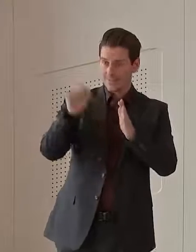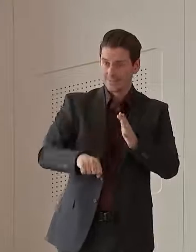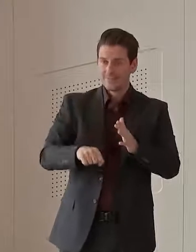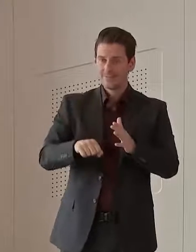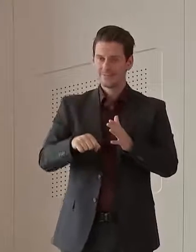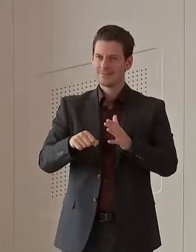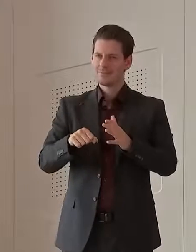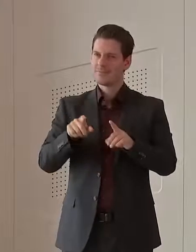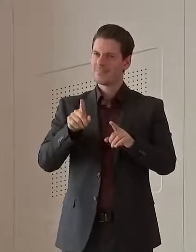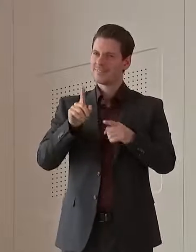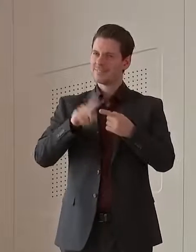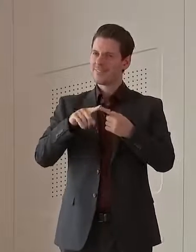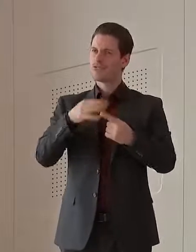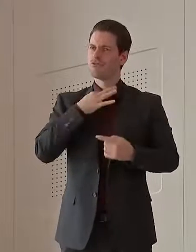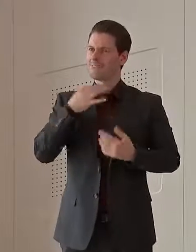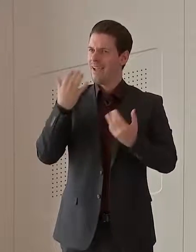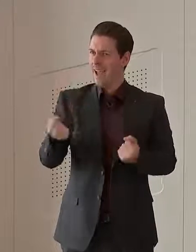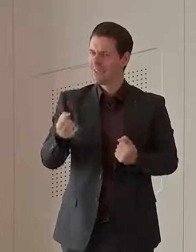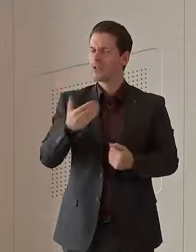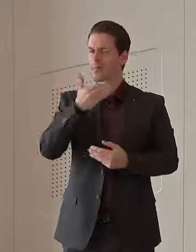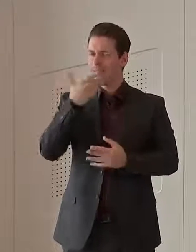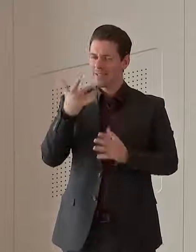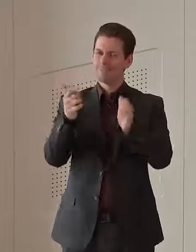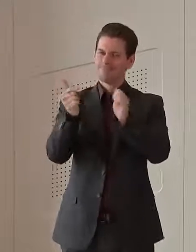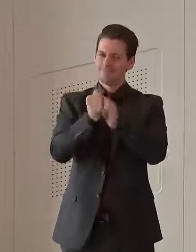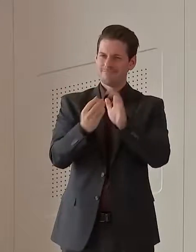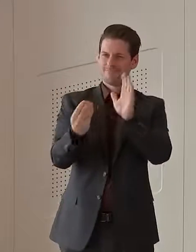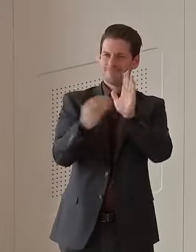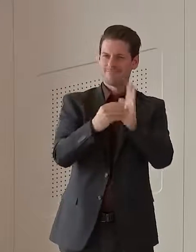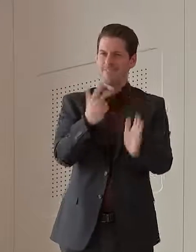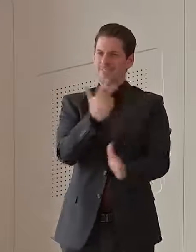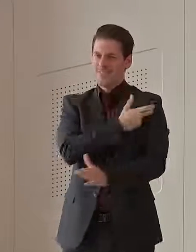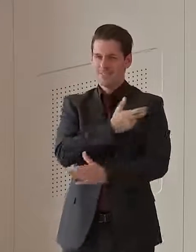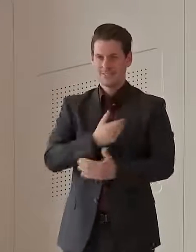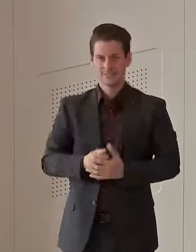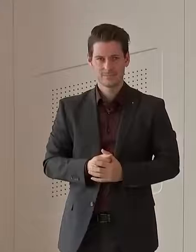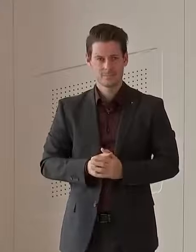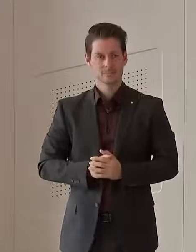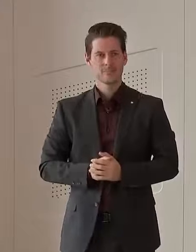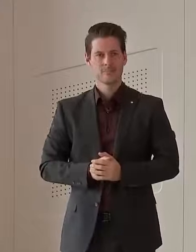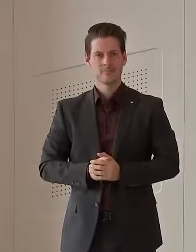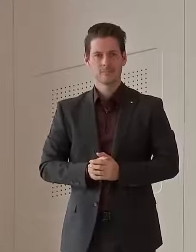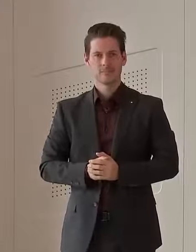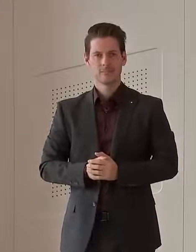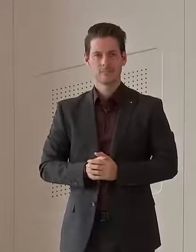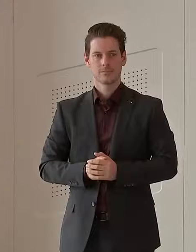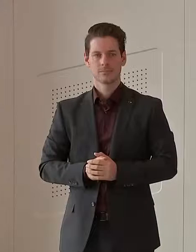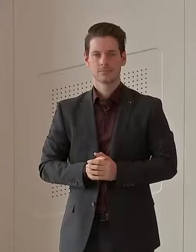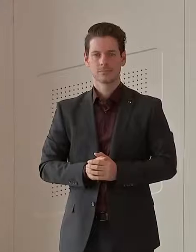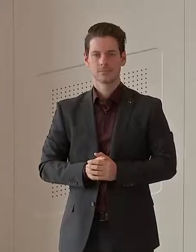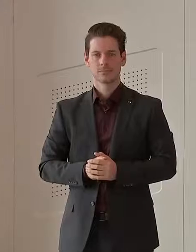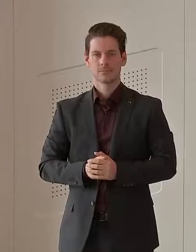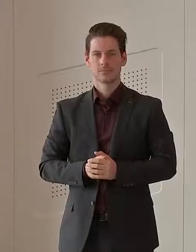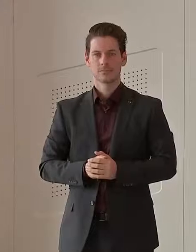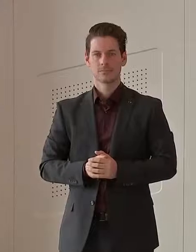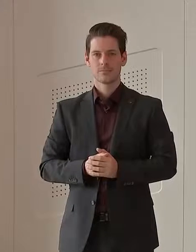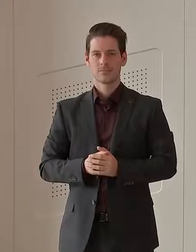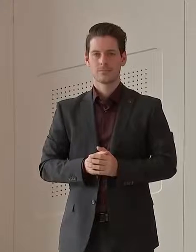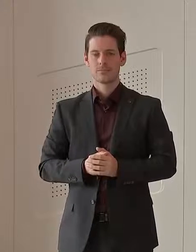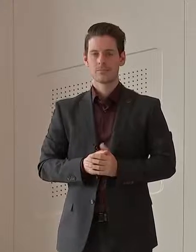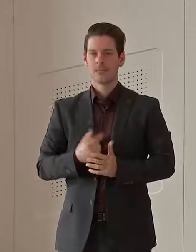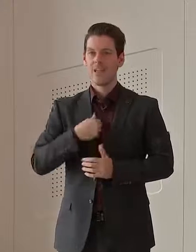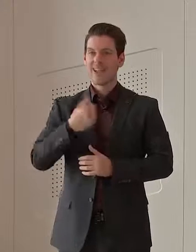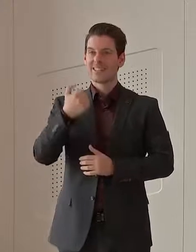also putting yourself at risk. So please come forward and get vaccinated. And can I give a shout out to our 16 Queensland health